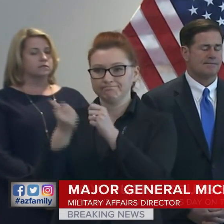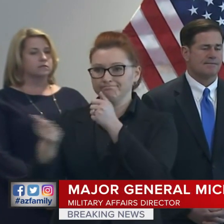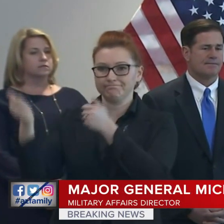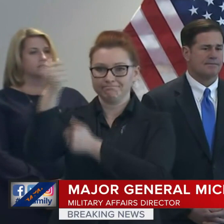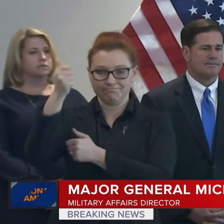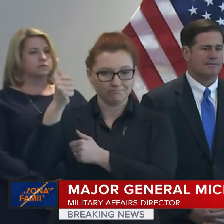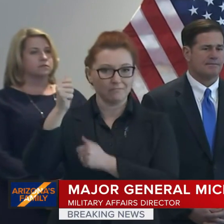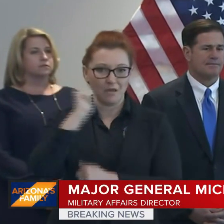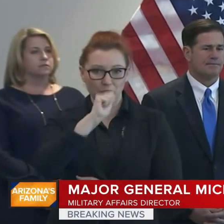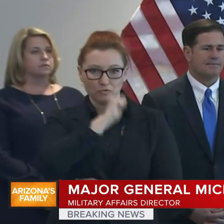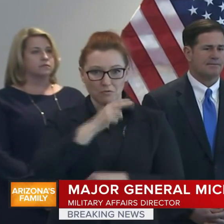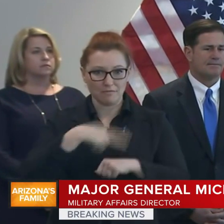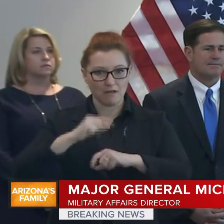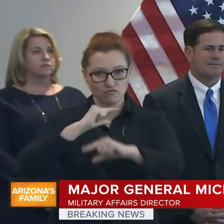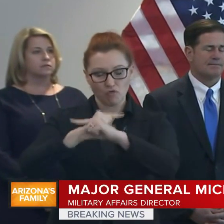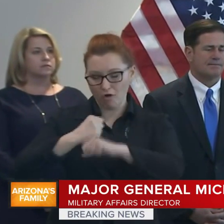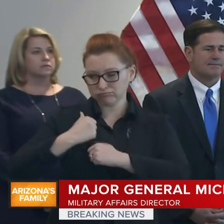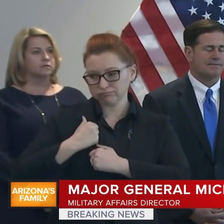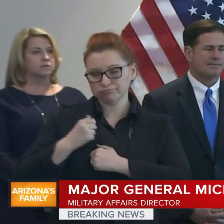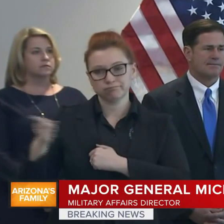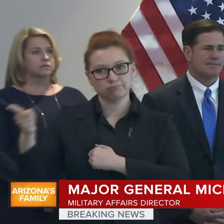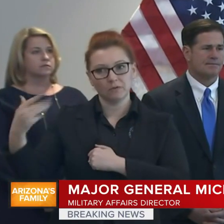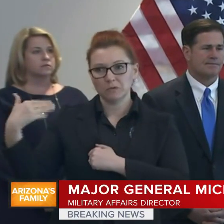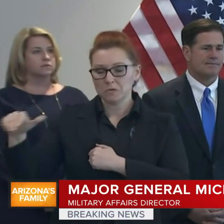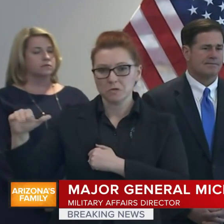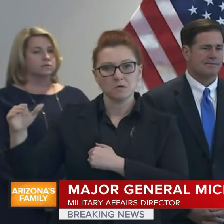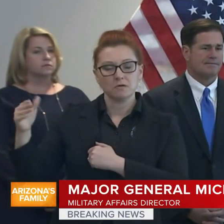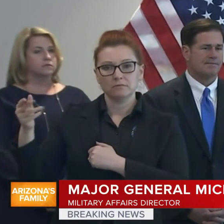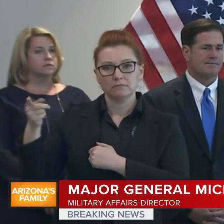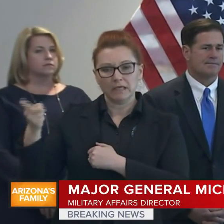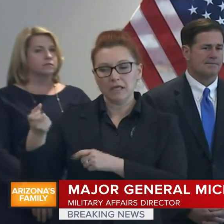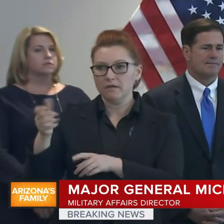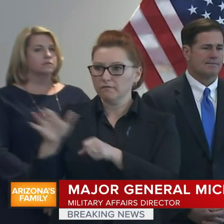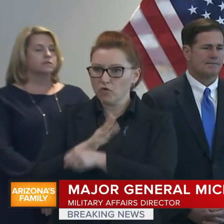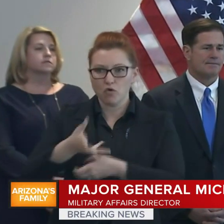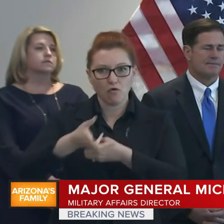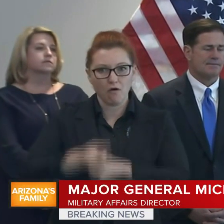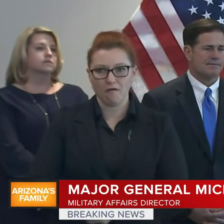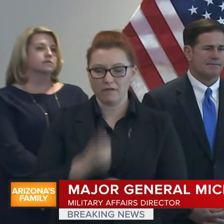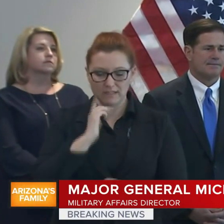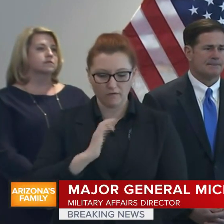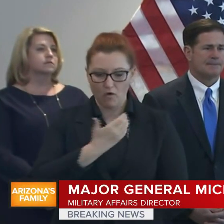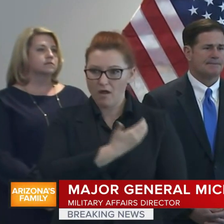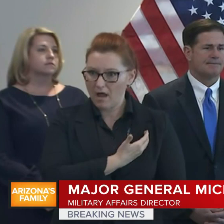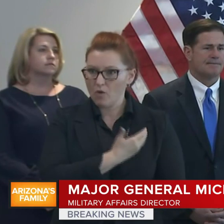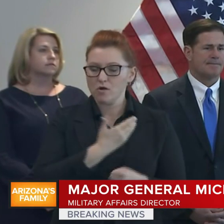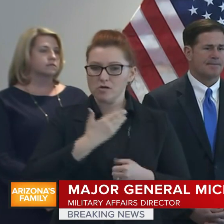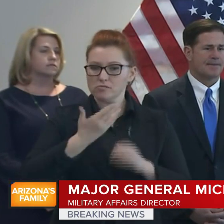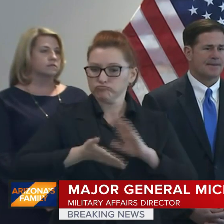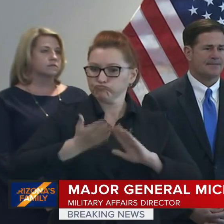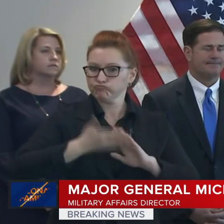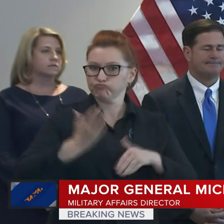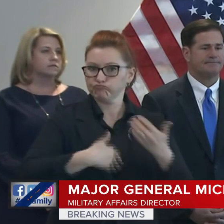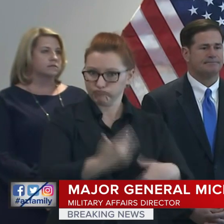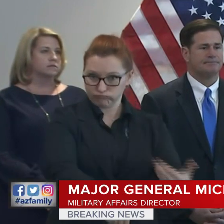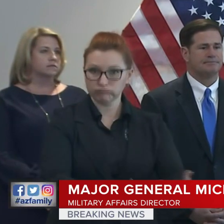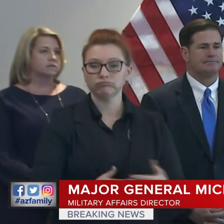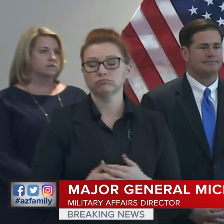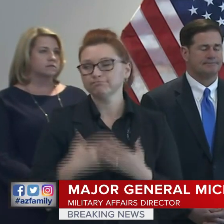Guard, and his full faith and confidence in our leadership team doing both emergency management and military affairs in our agency.